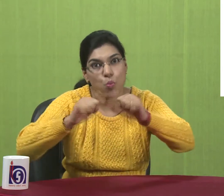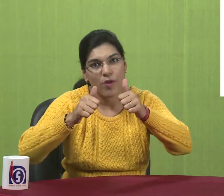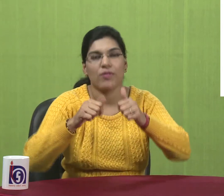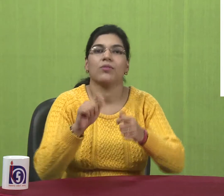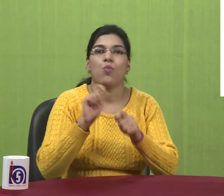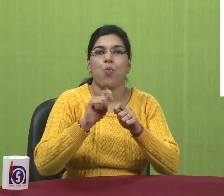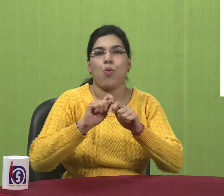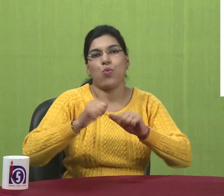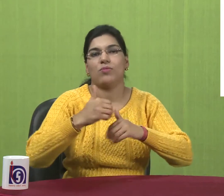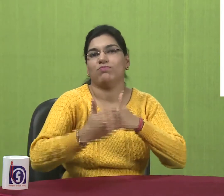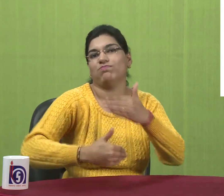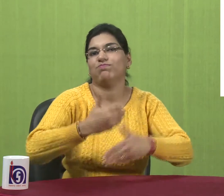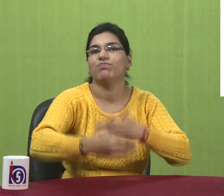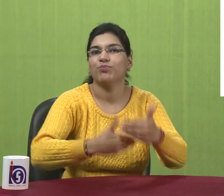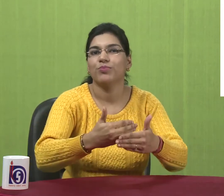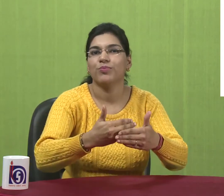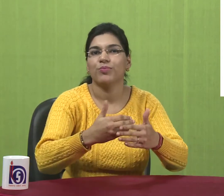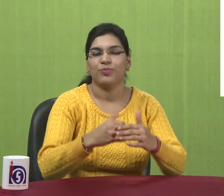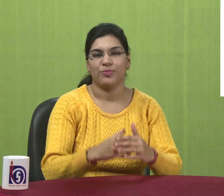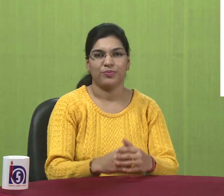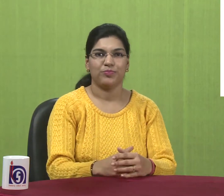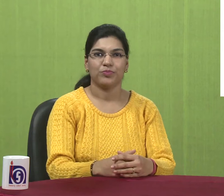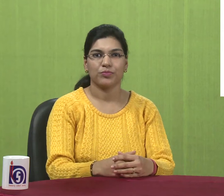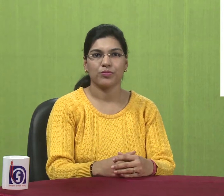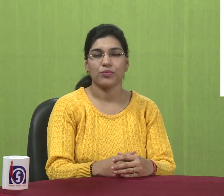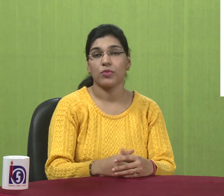After you unlock the printer and connect. You can use it.